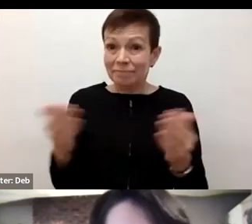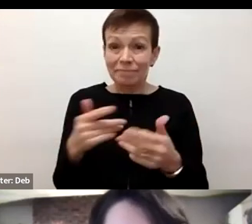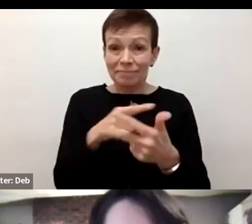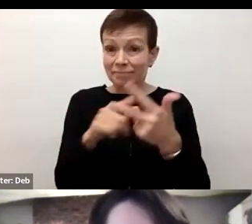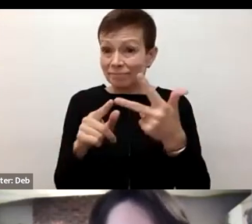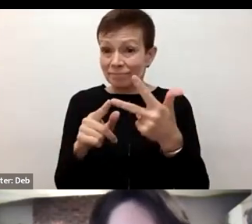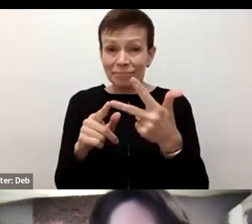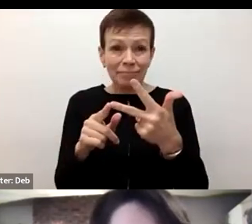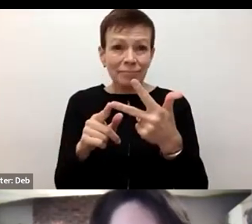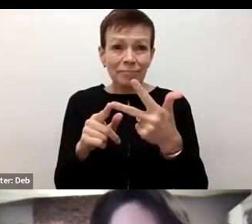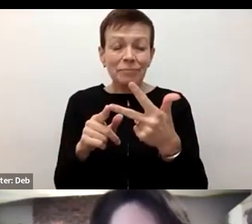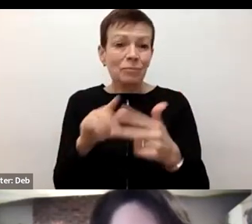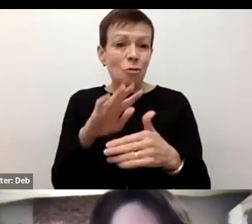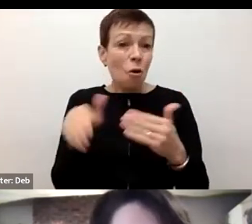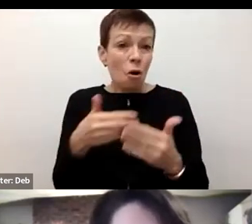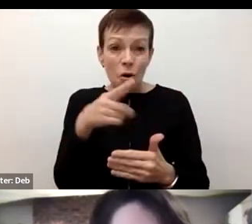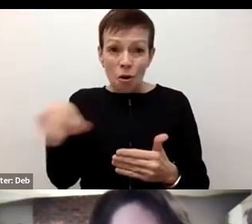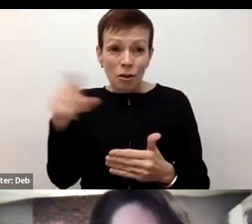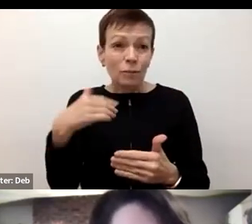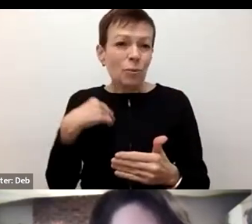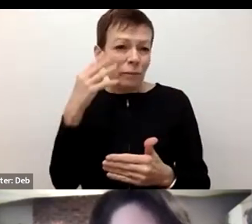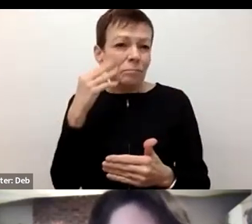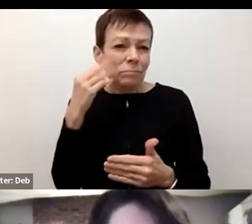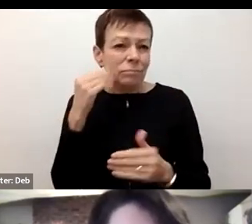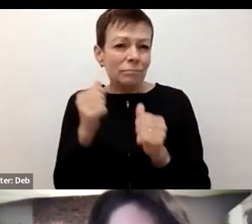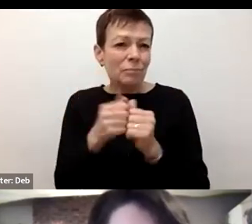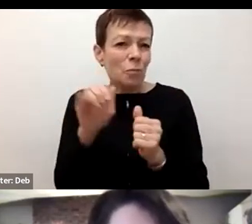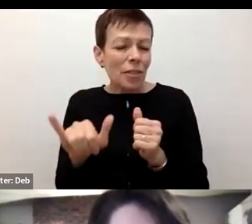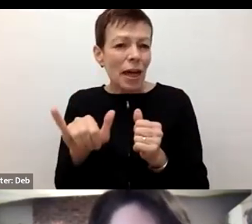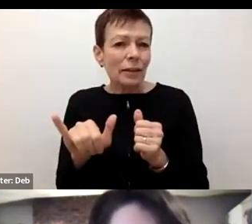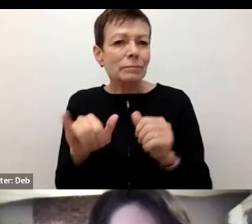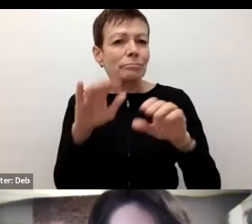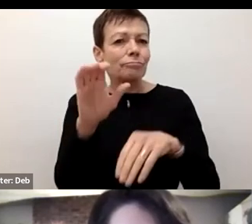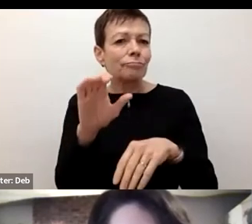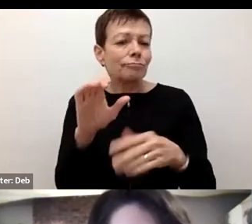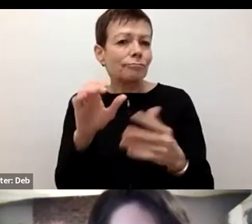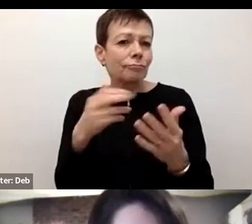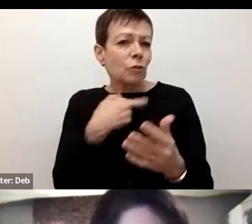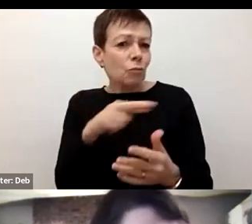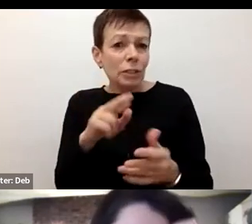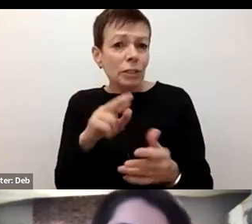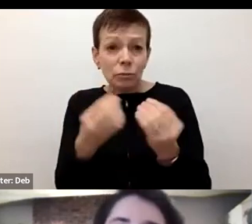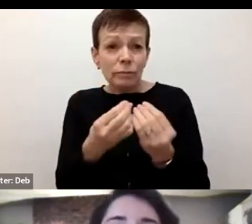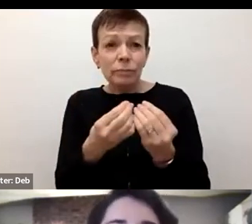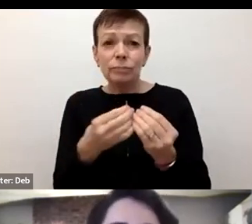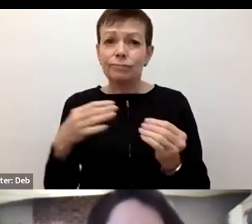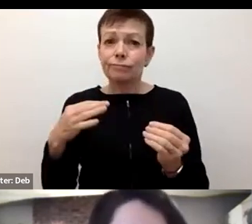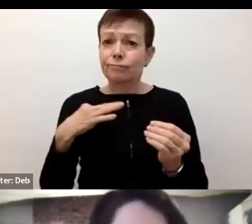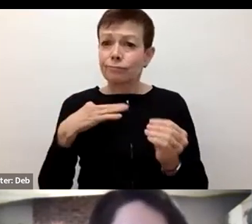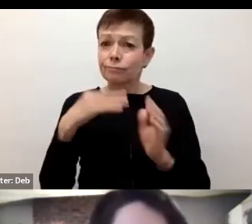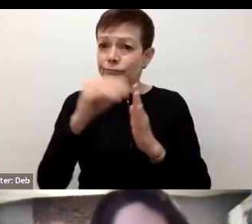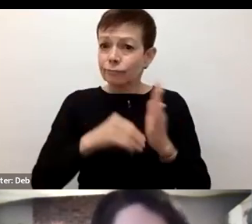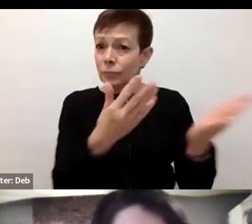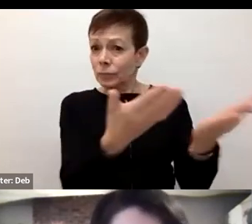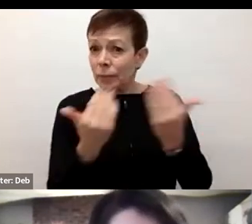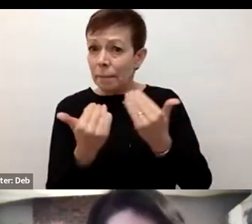since all of them have experienced in a varying degrees in this area. So I'll invite one of them that feels especially comfortable with this question